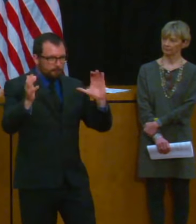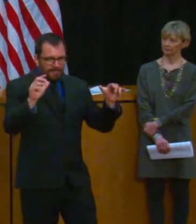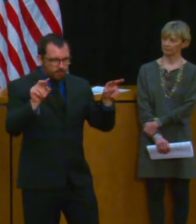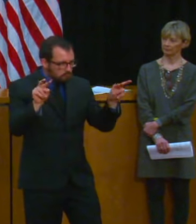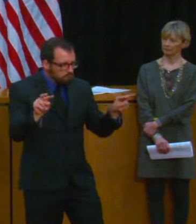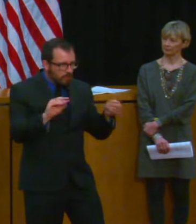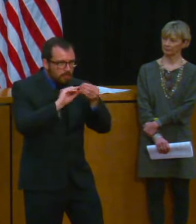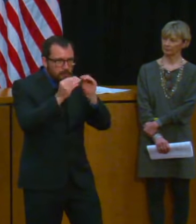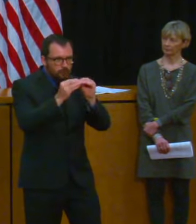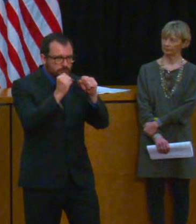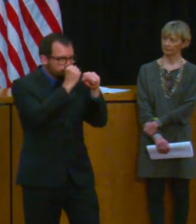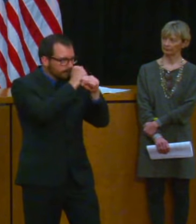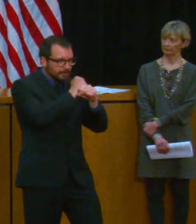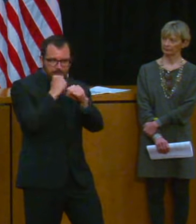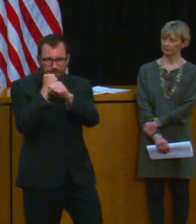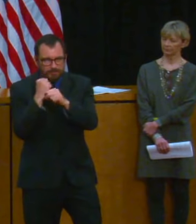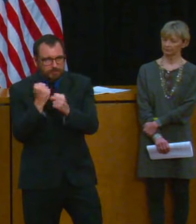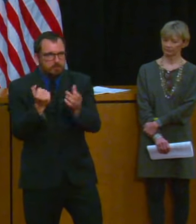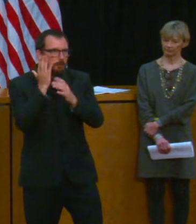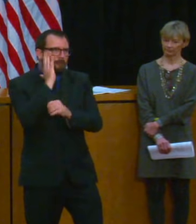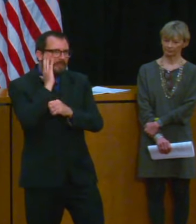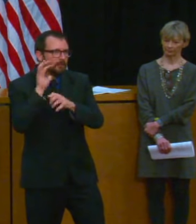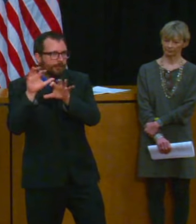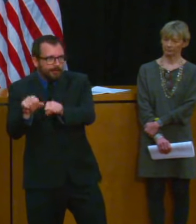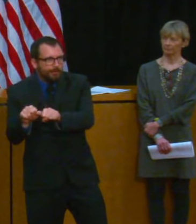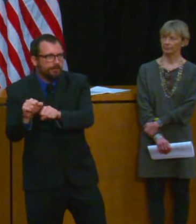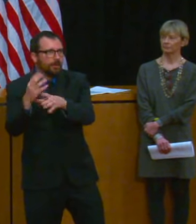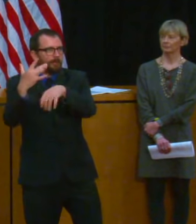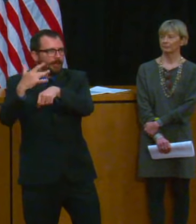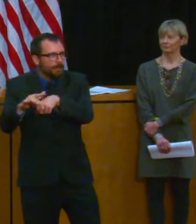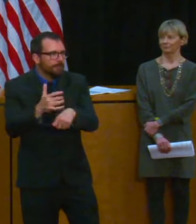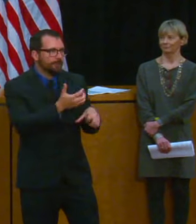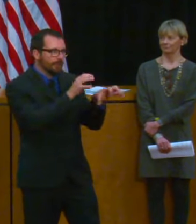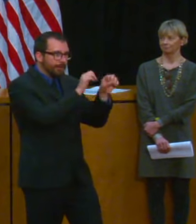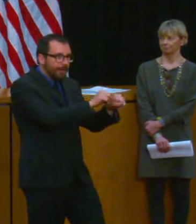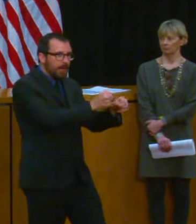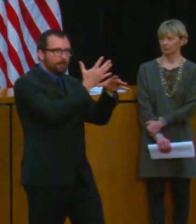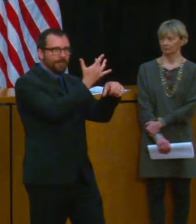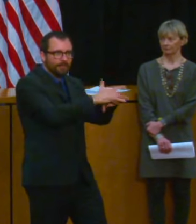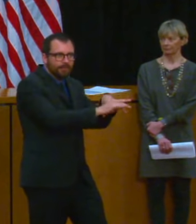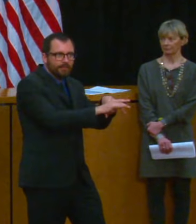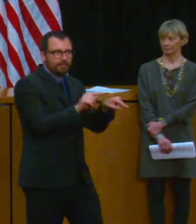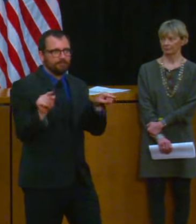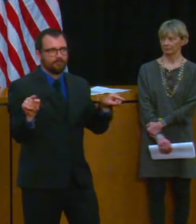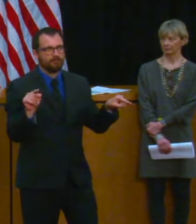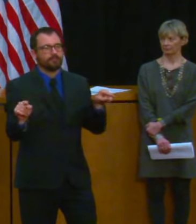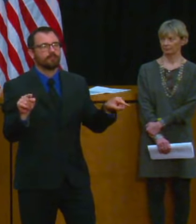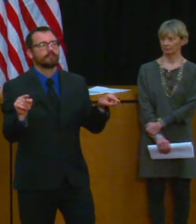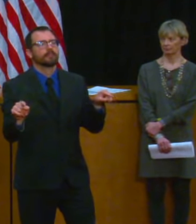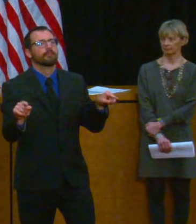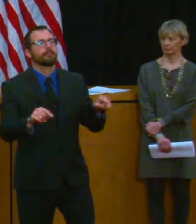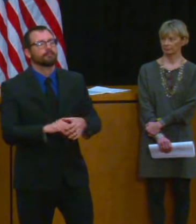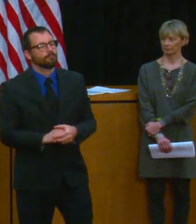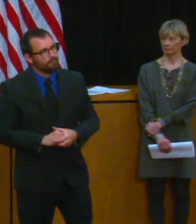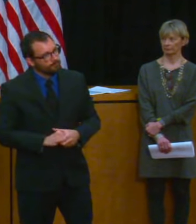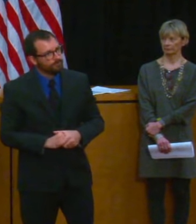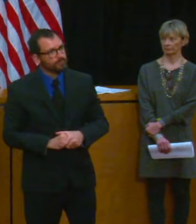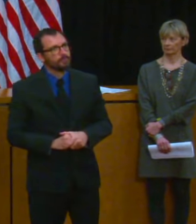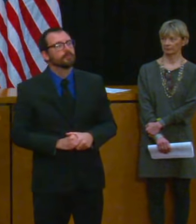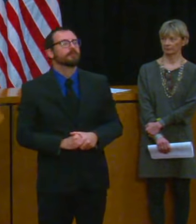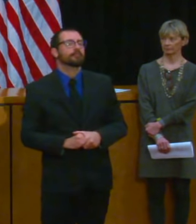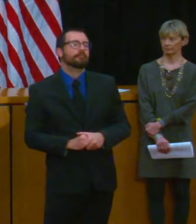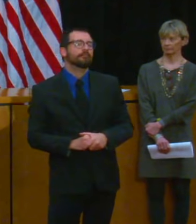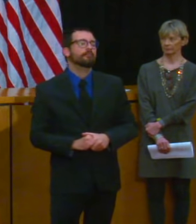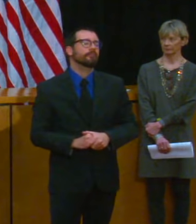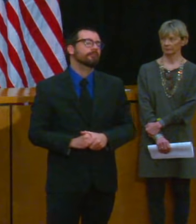which is quite consistent with our data of the past few days meaning that hospitalization rates for COVID-19 have